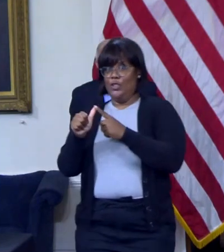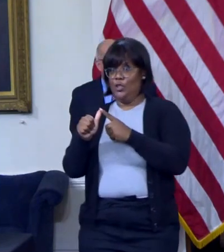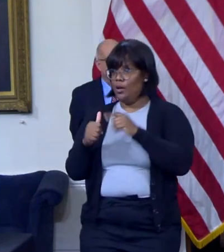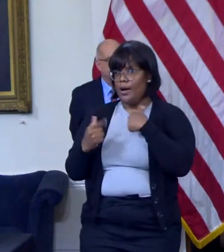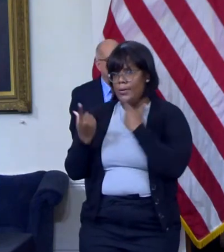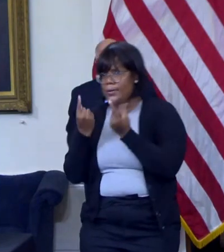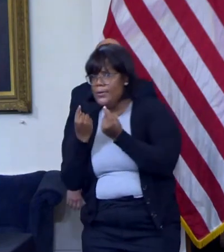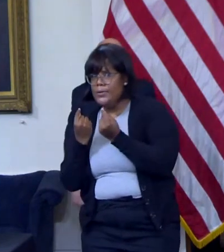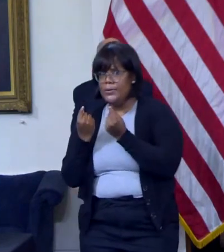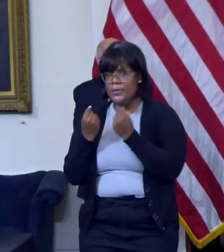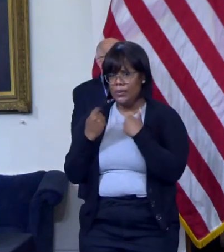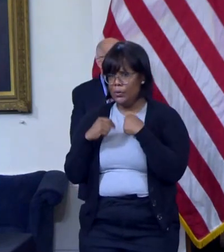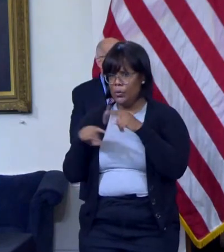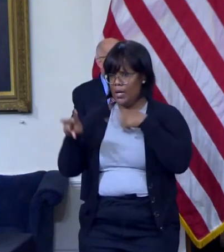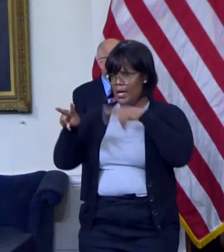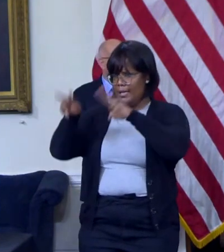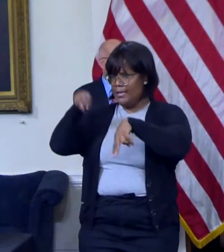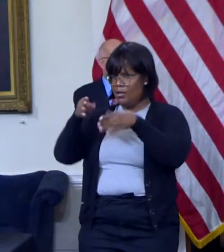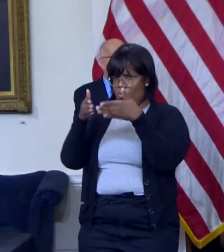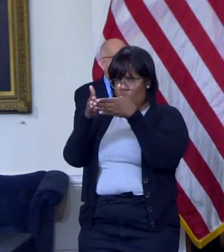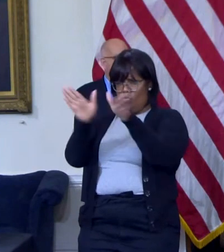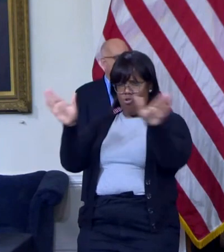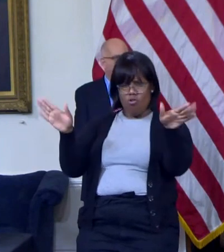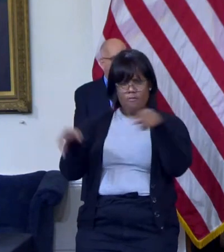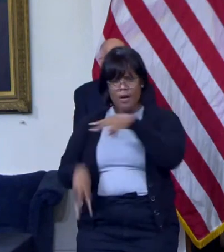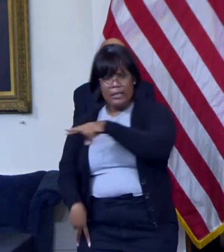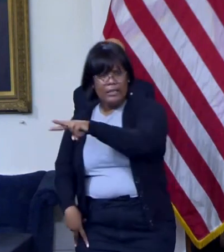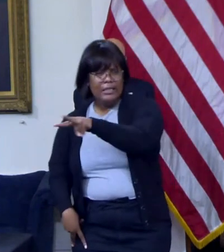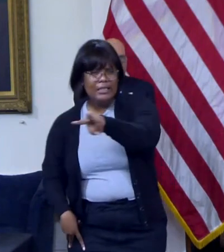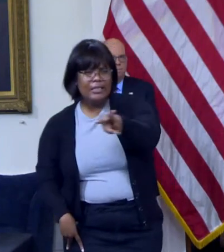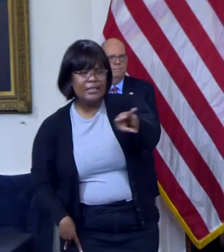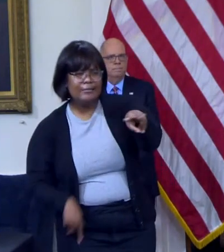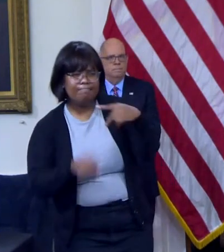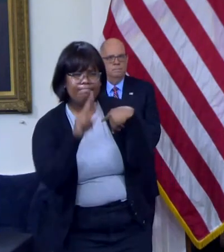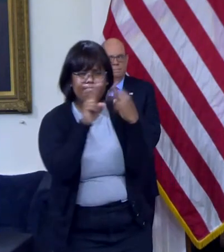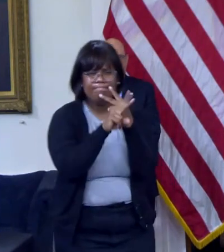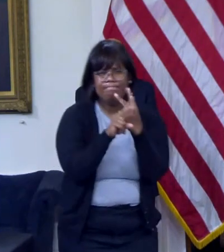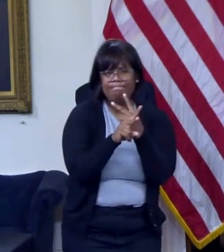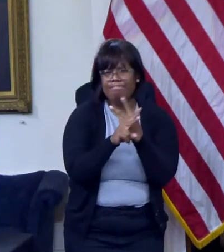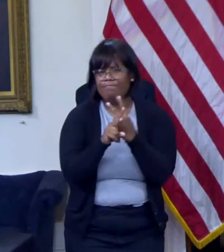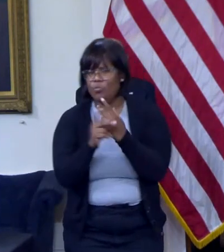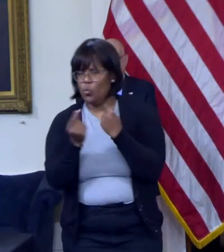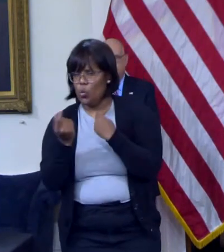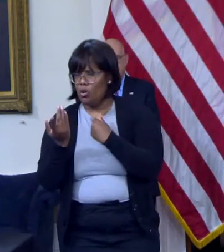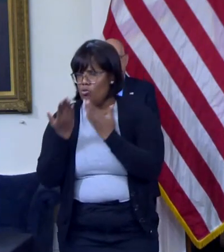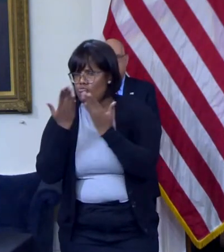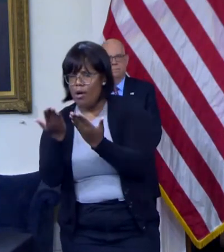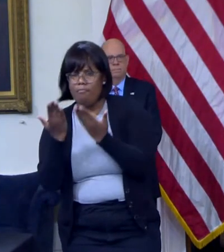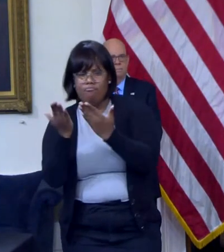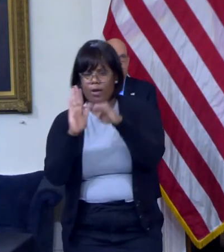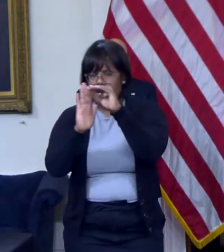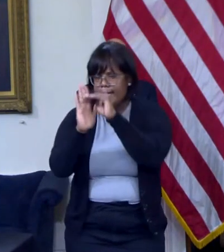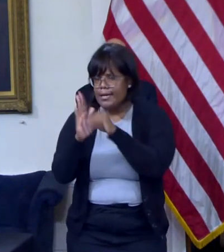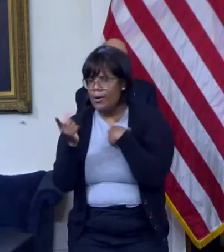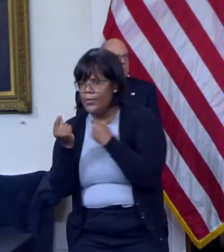Then, sir, you recommend. And at times like these, when more and more lives